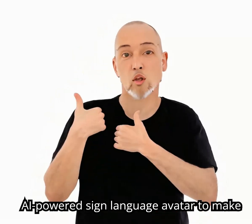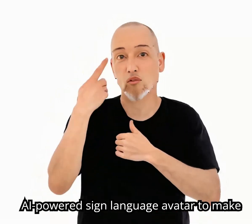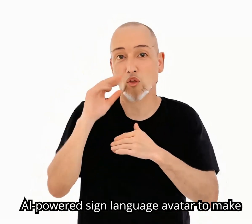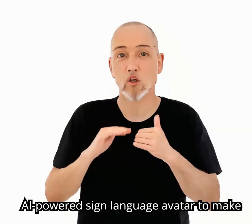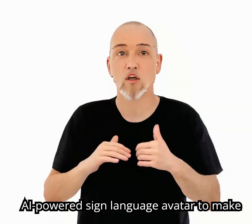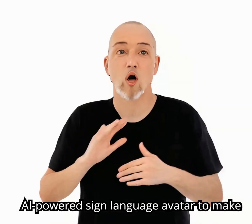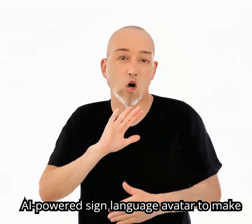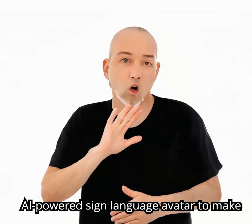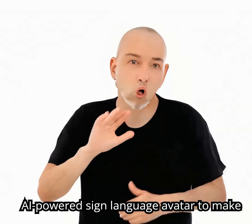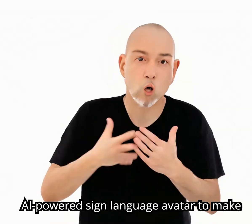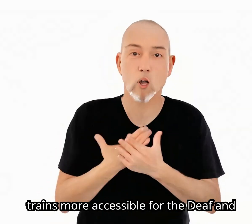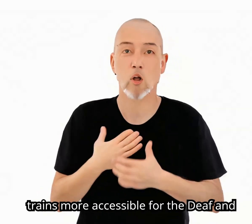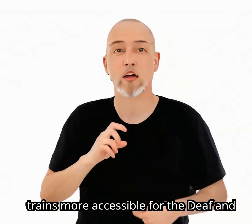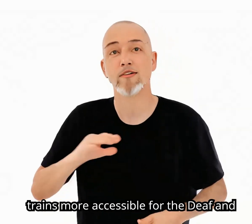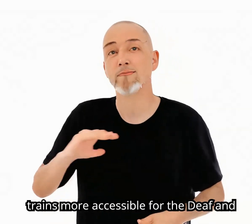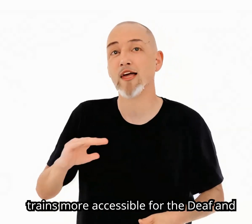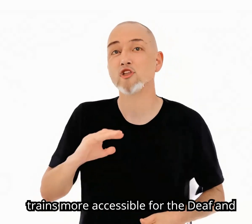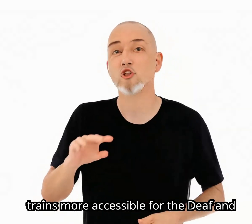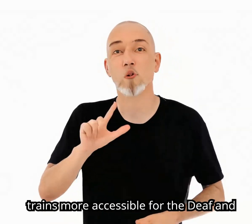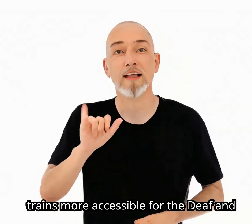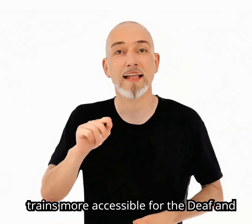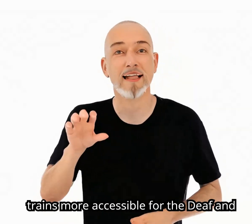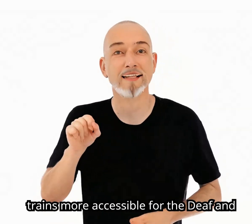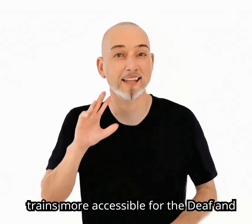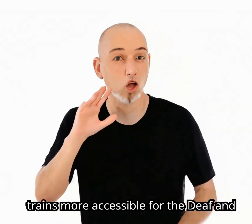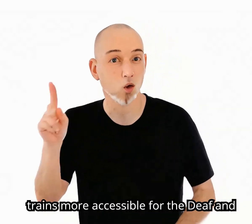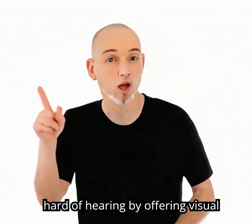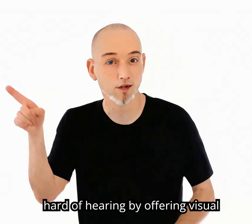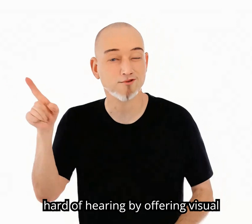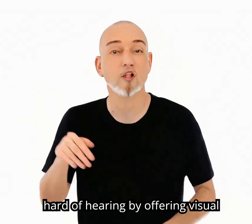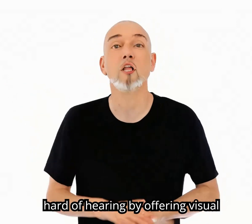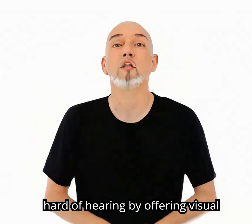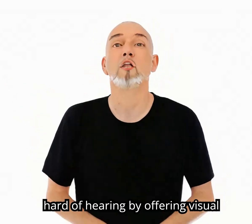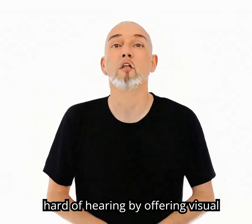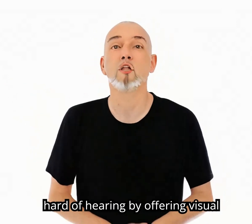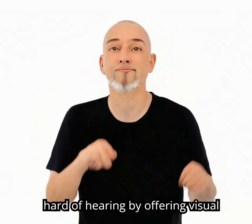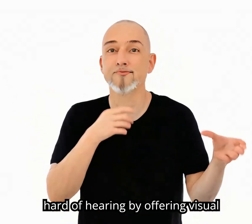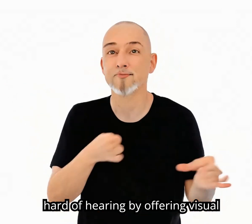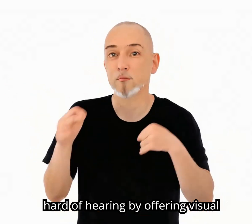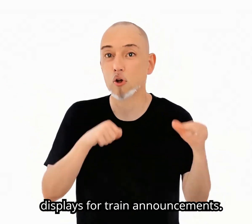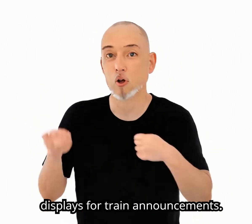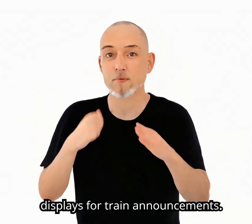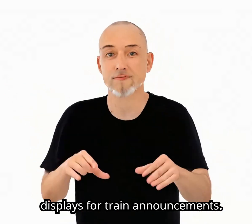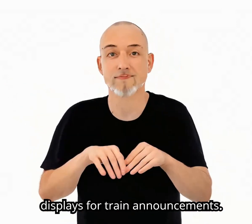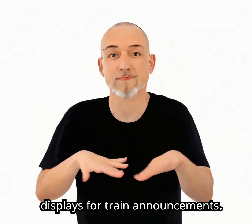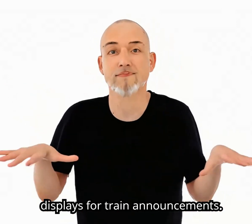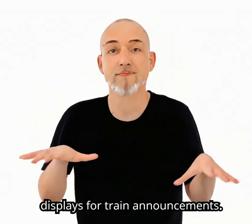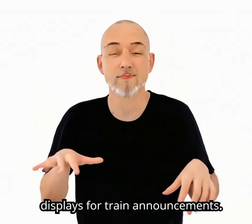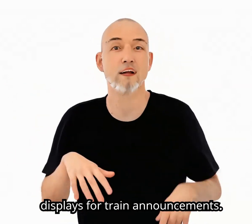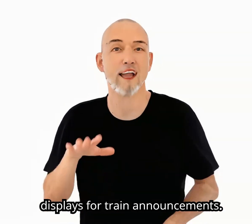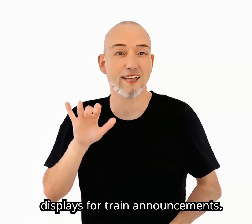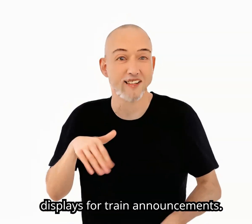language avatar to make trains more accessible for the deaf and hard of hearing by offering visual displays for train announcements.